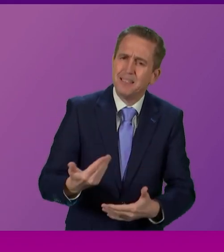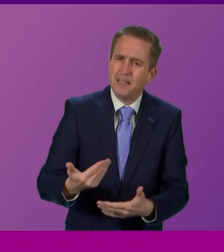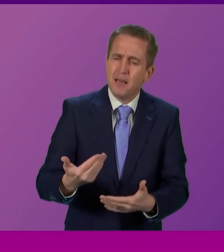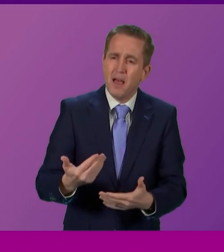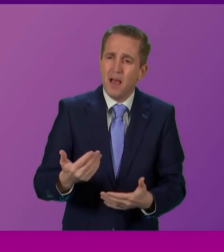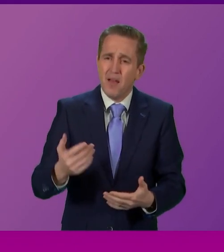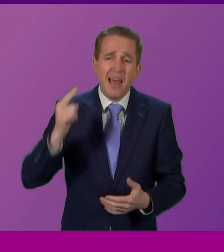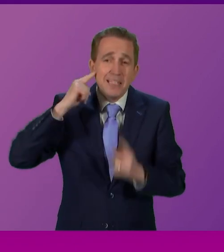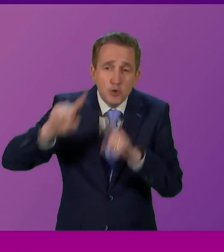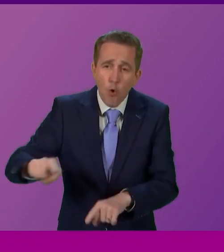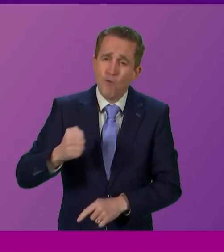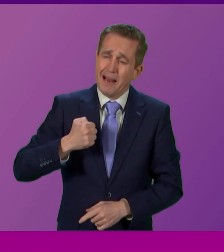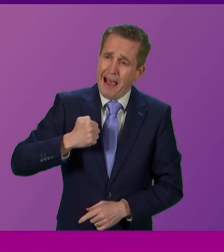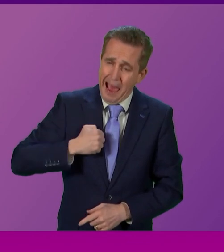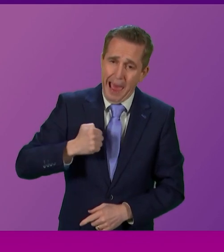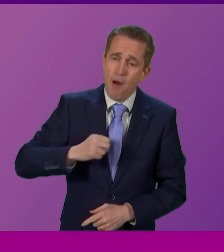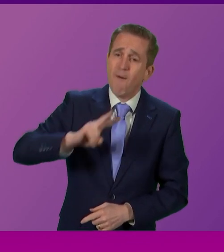can't be heard in this union.